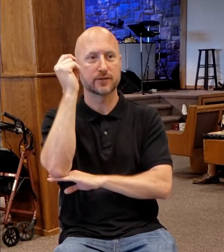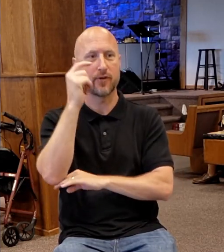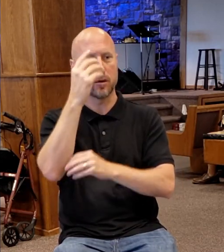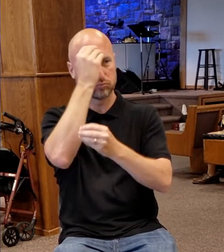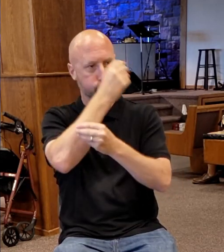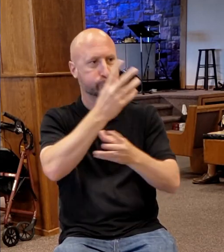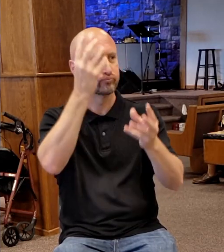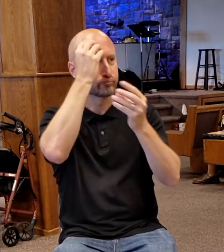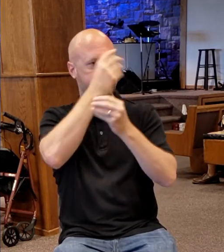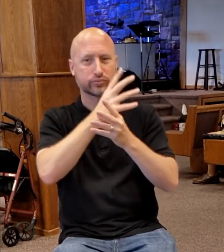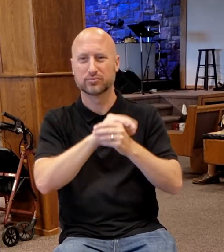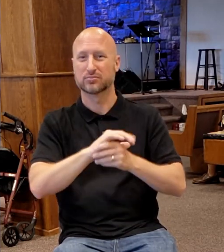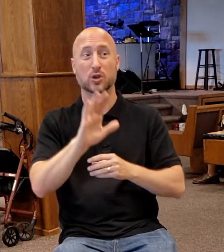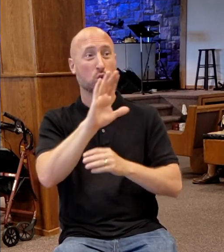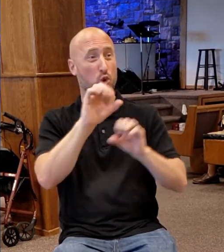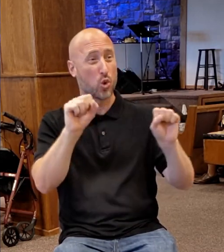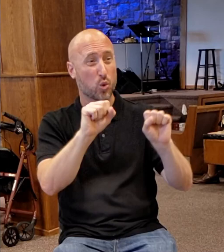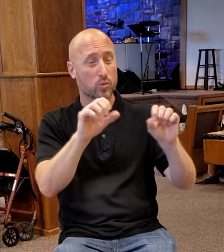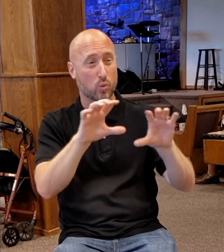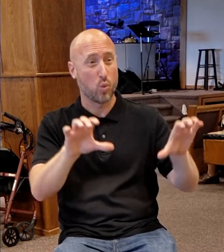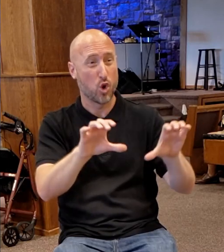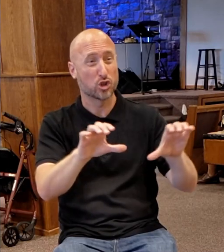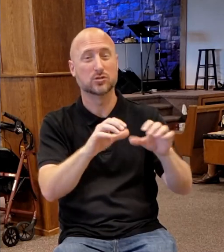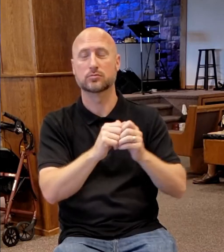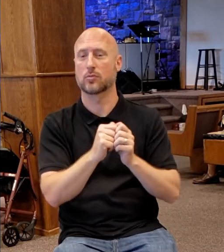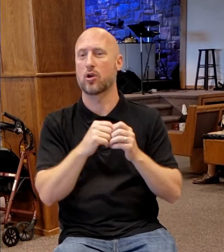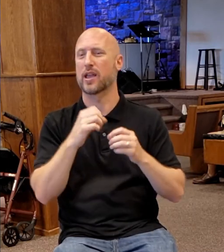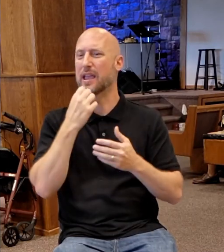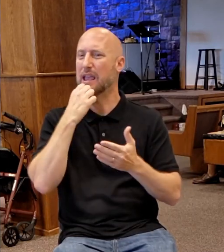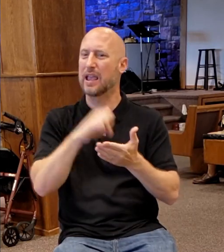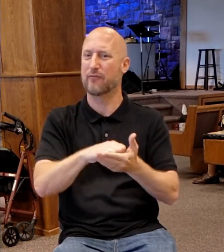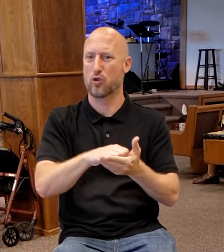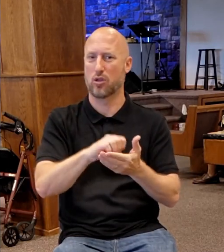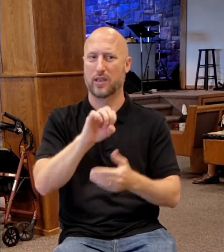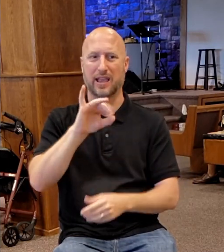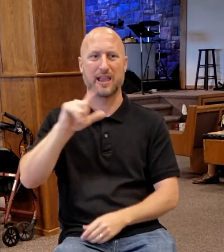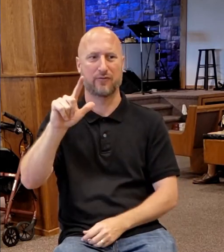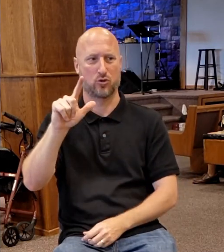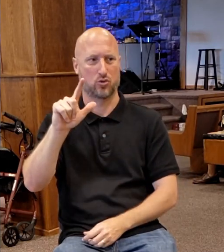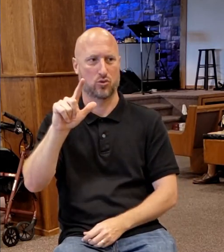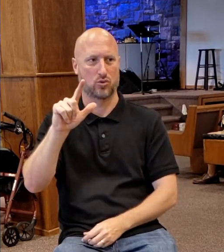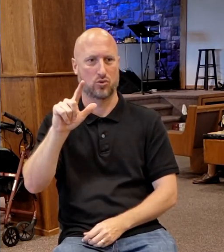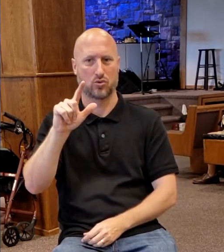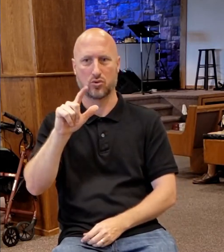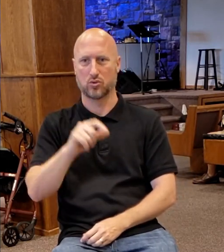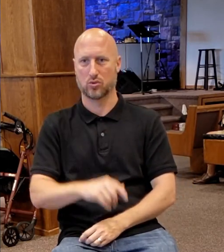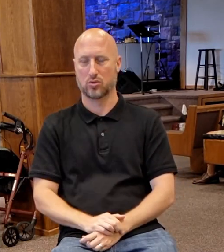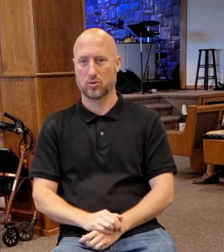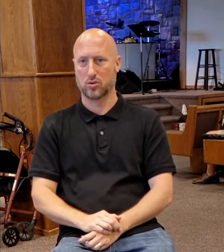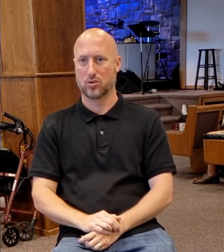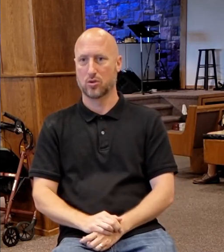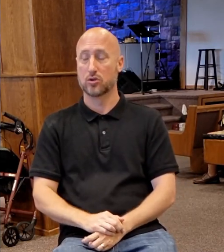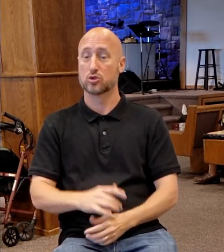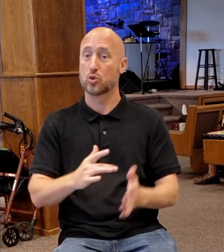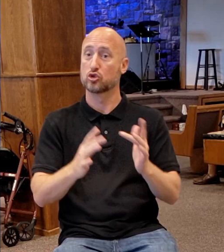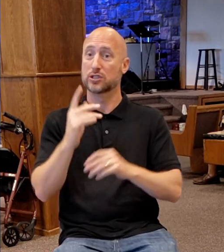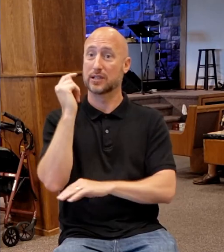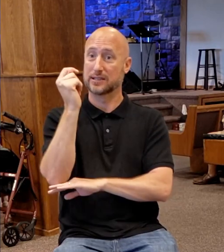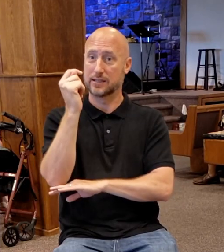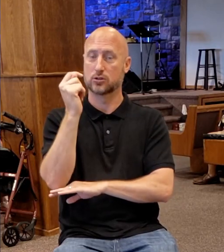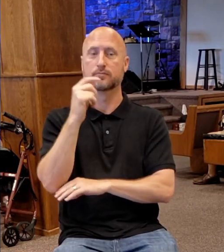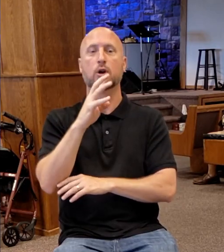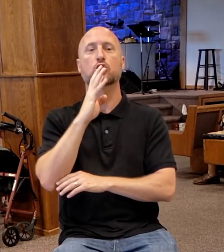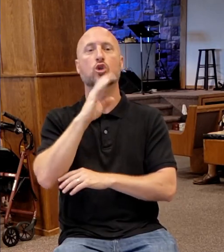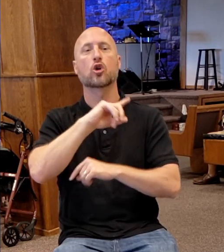works are evil. Look, of it, not at it, not against it. testifies of the world, not